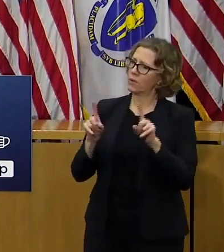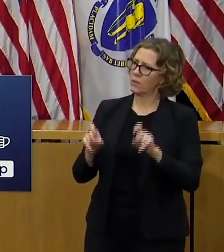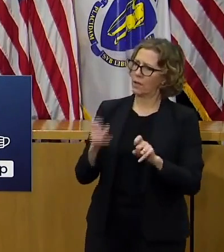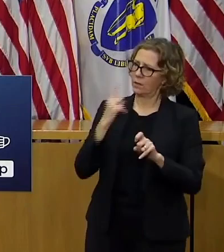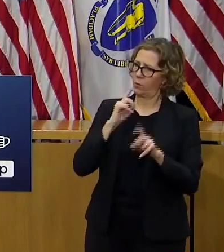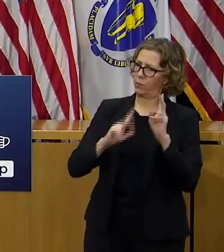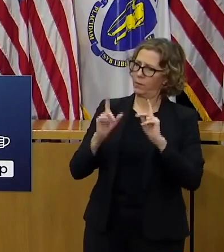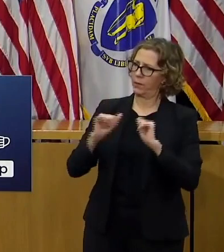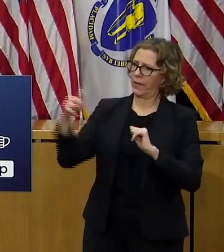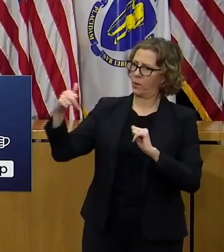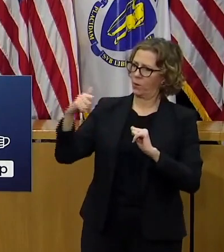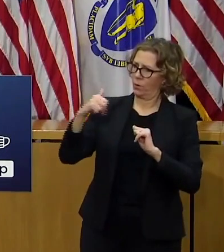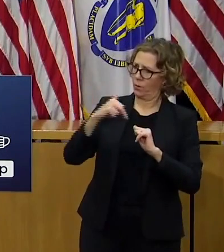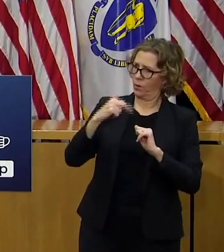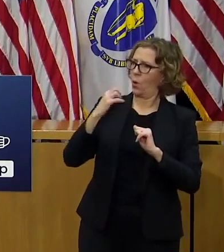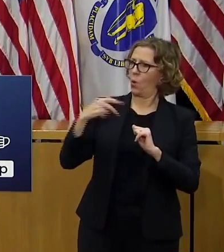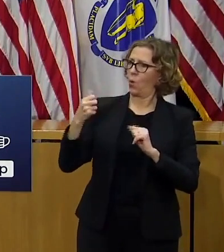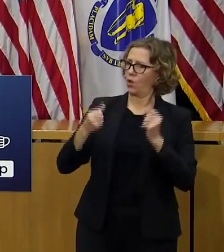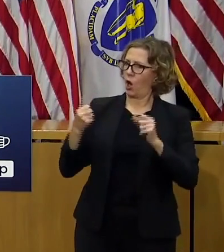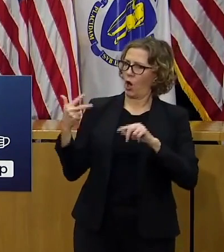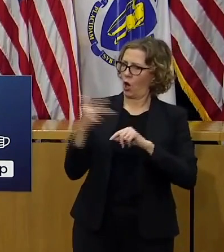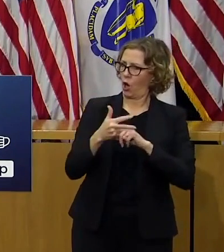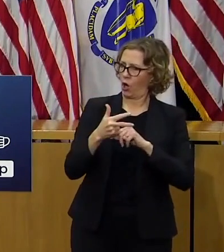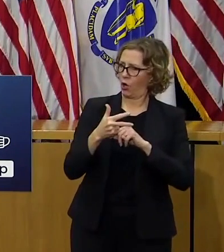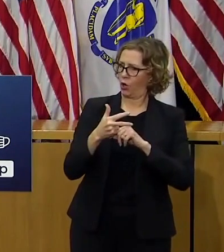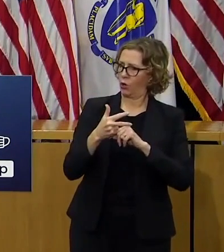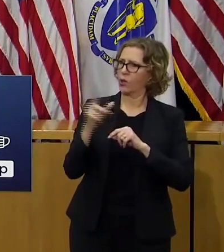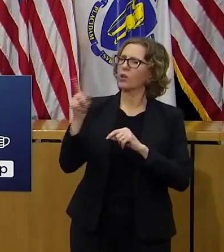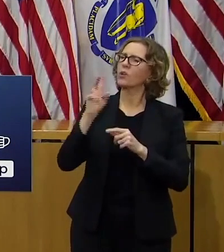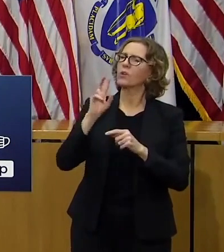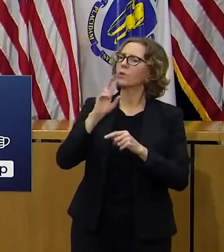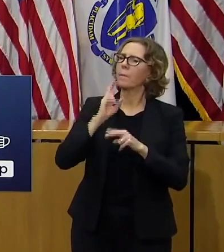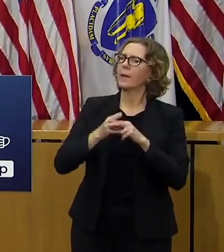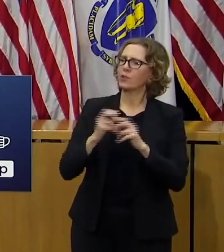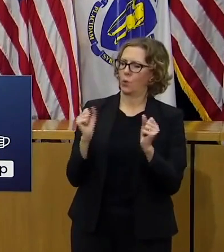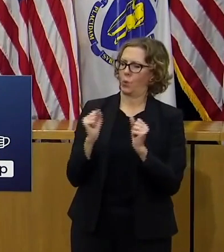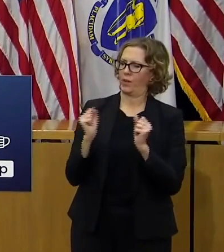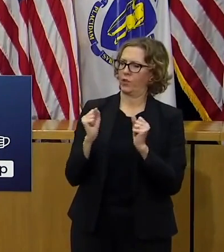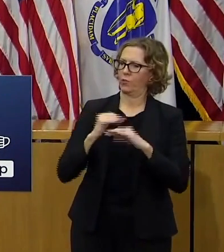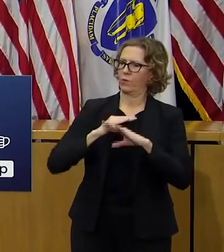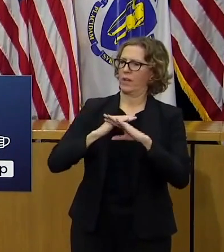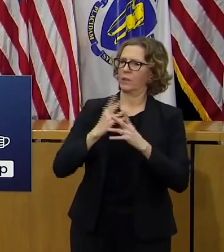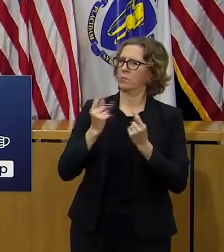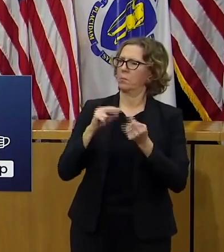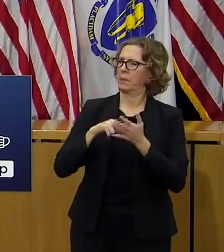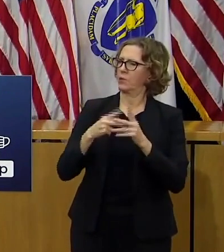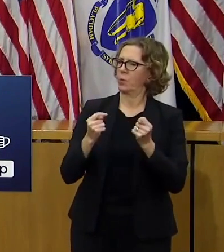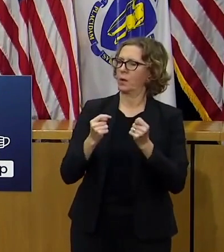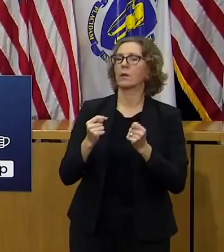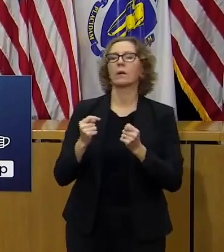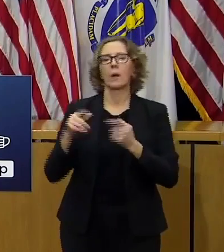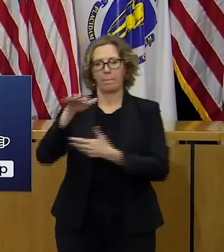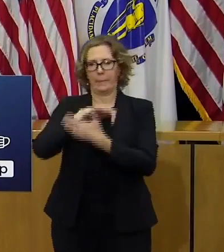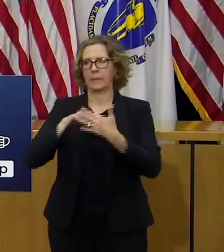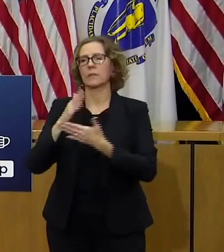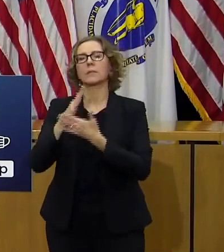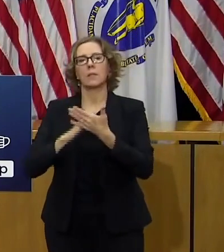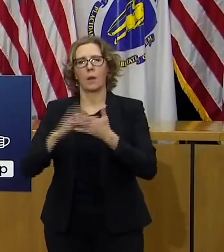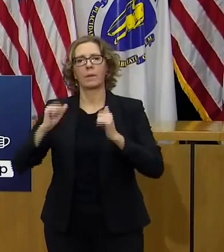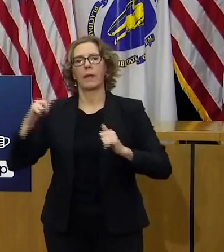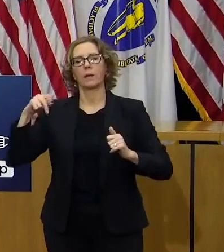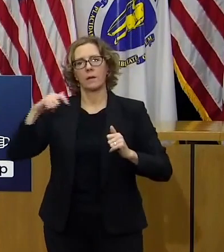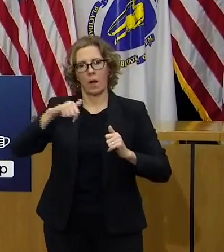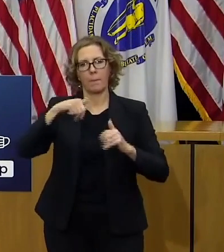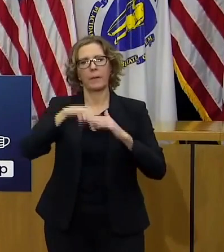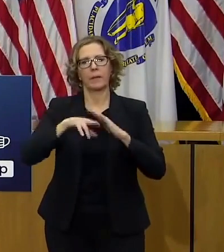say that again it's a mix of uh come by foot and come